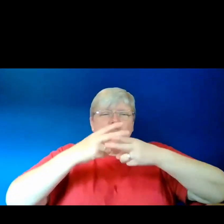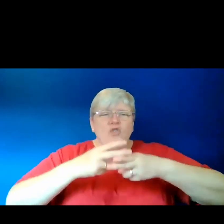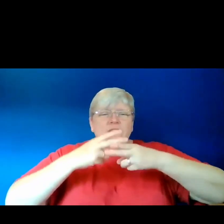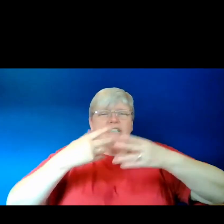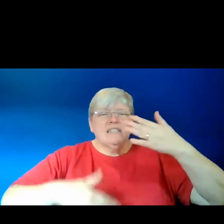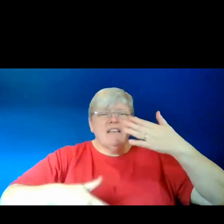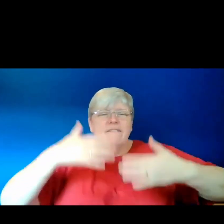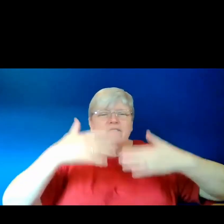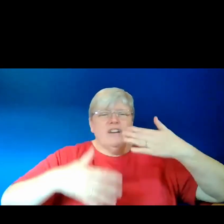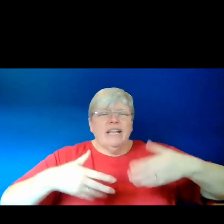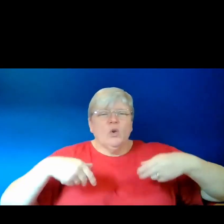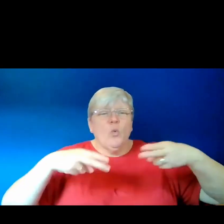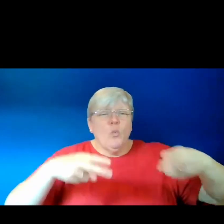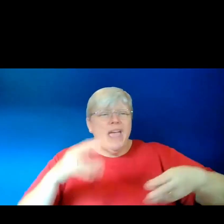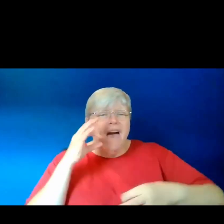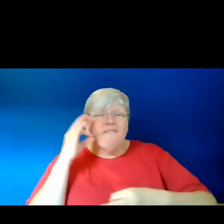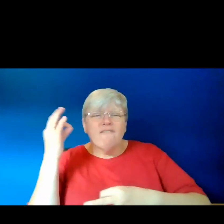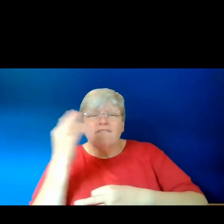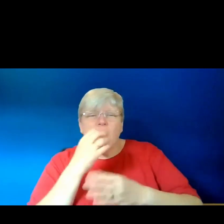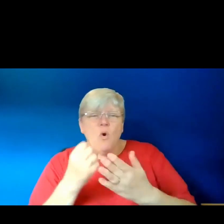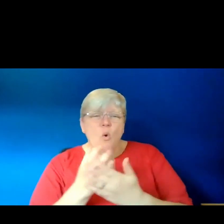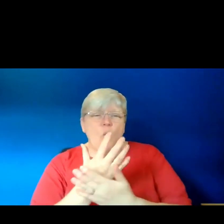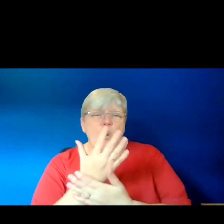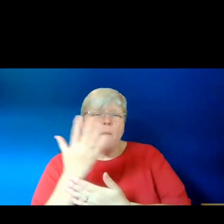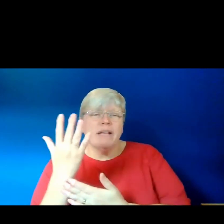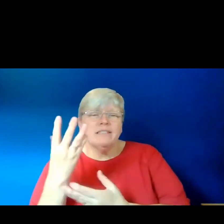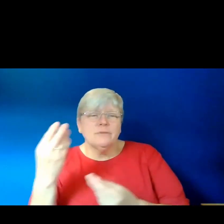suffering, the way a flower opens to drought.